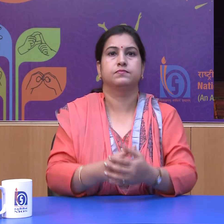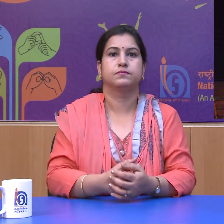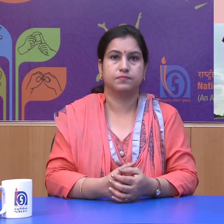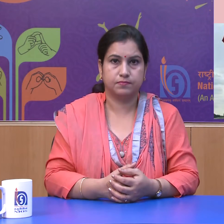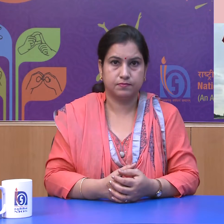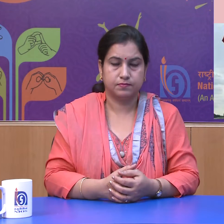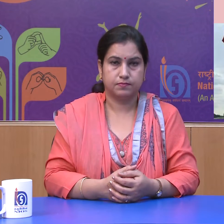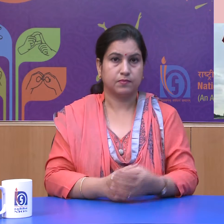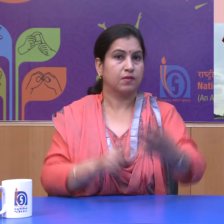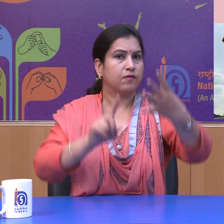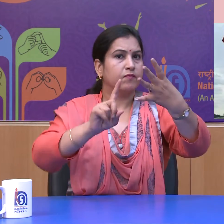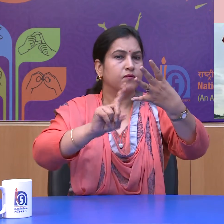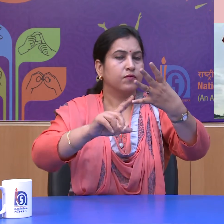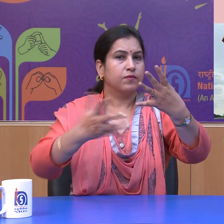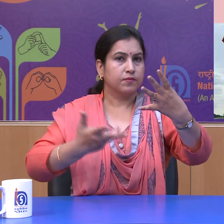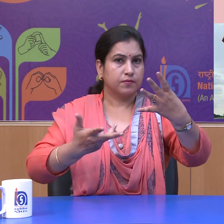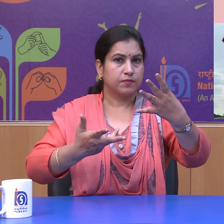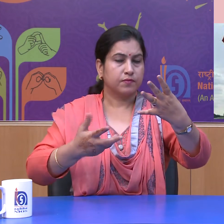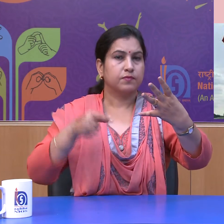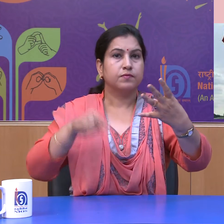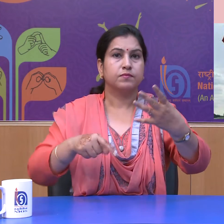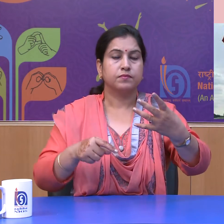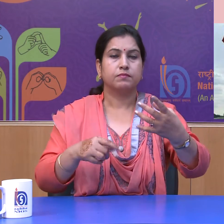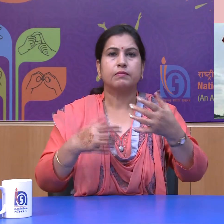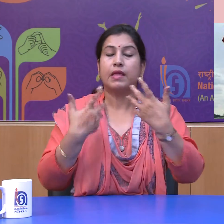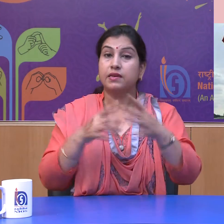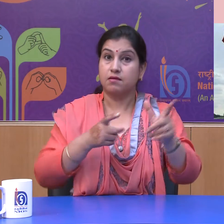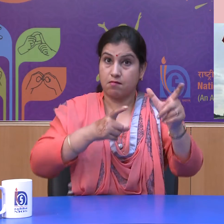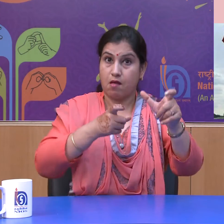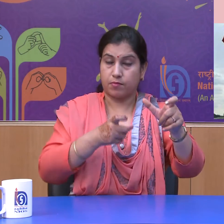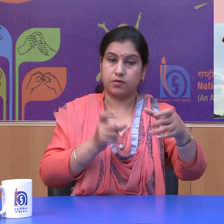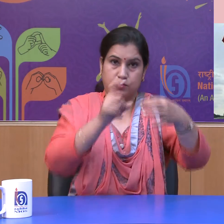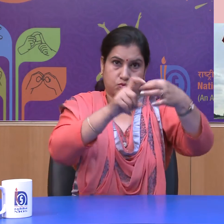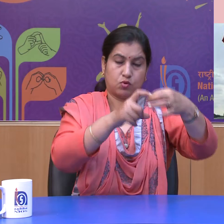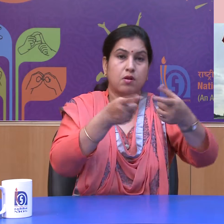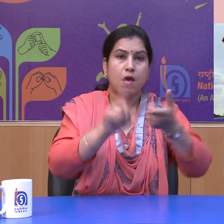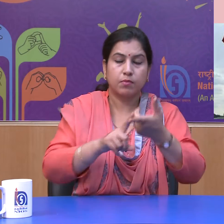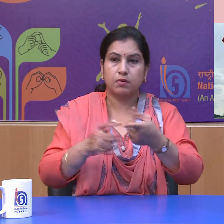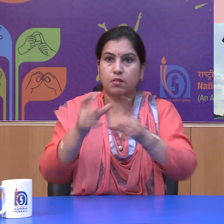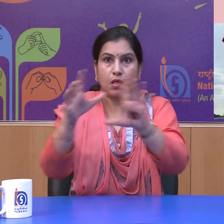Number 4 is to protect army in case of danger to the nation.